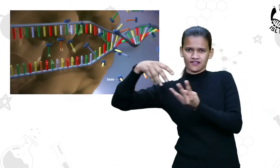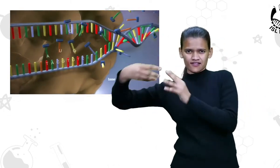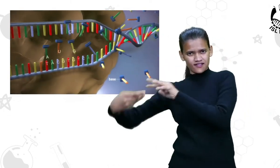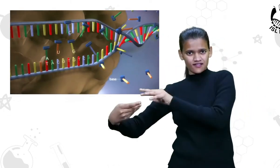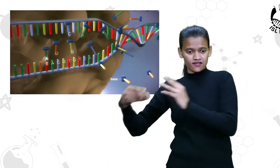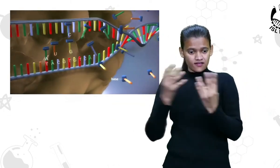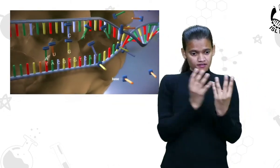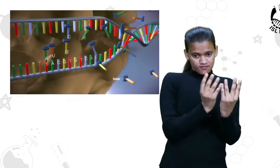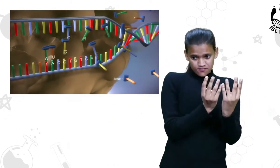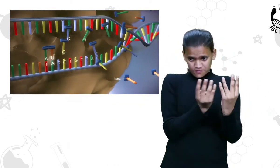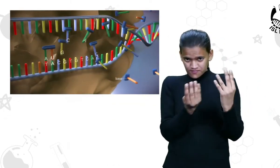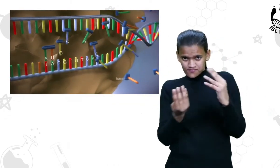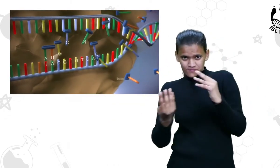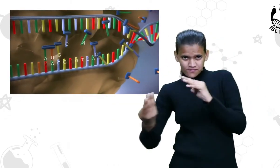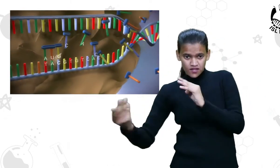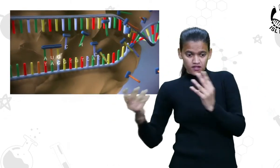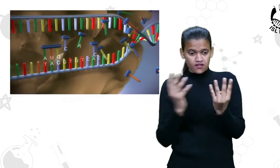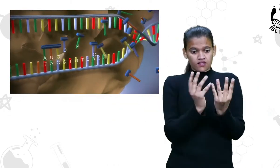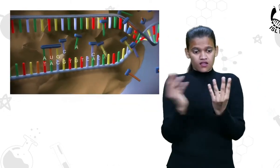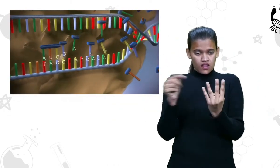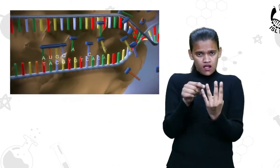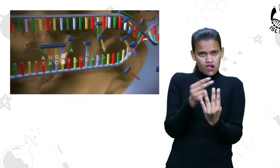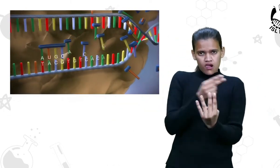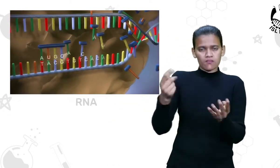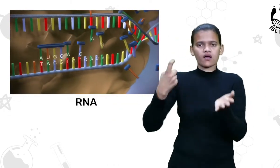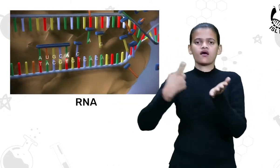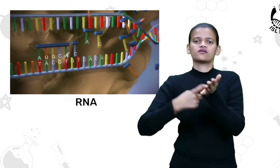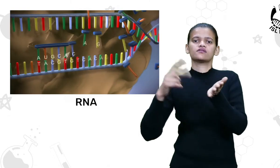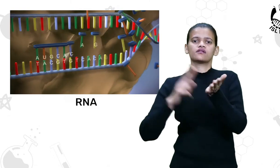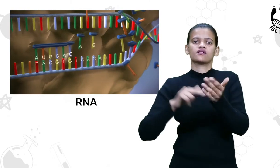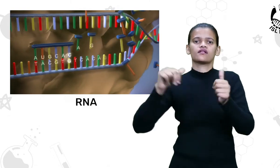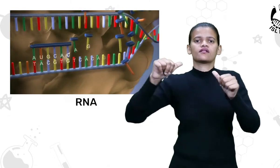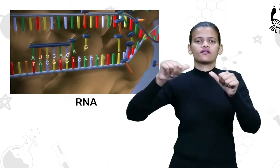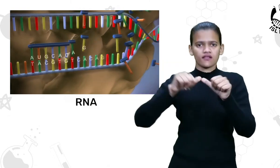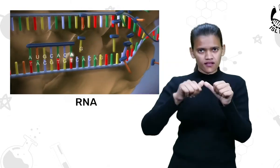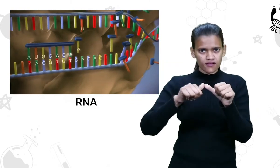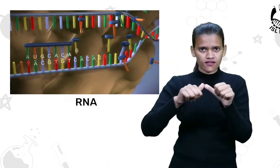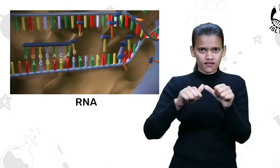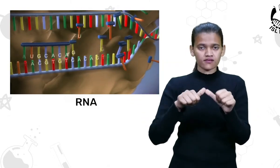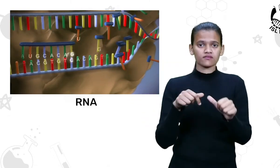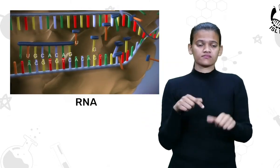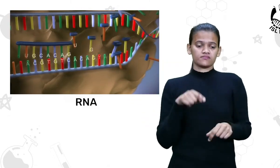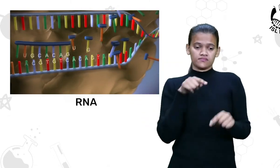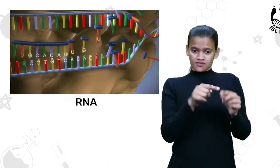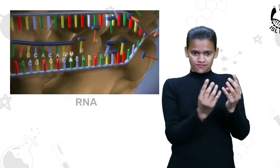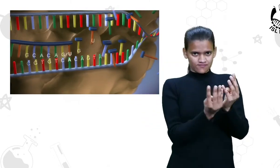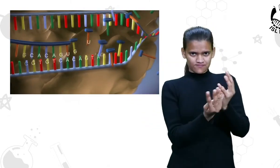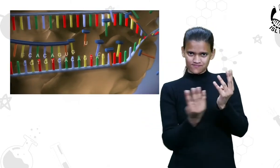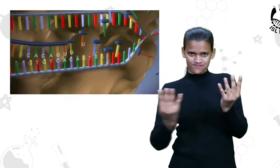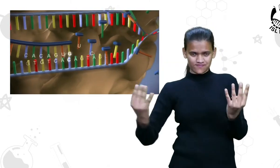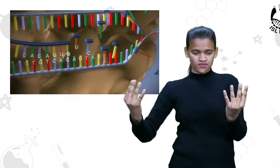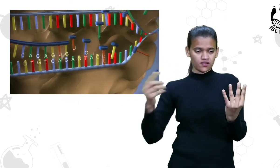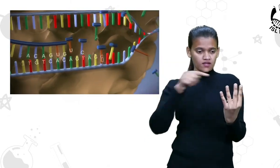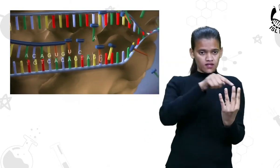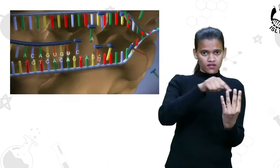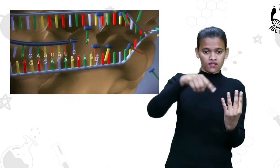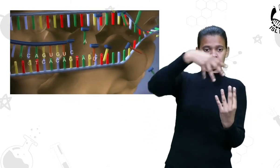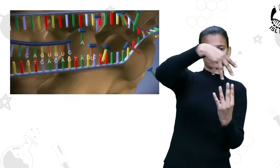an enzyme called RNA polymerase attaches to the start of the gene.